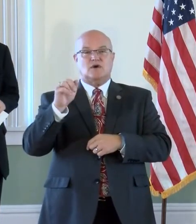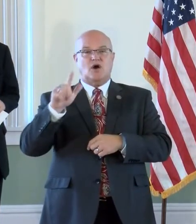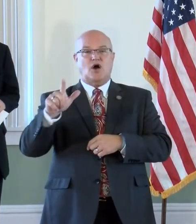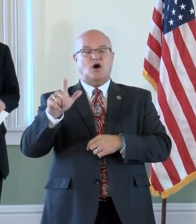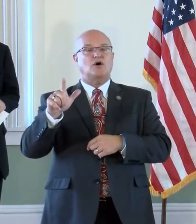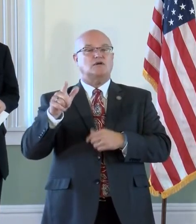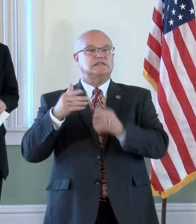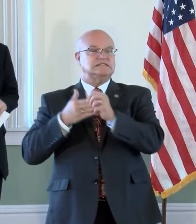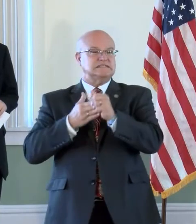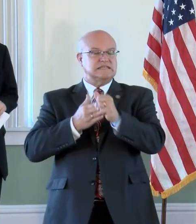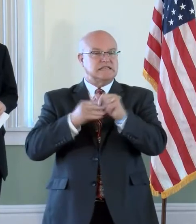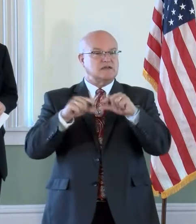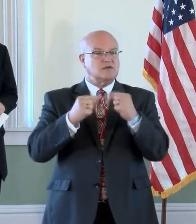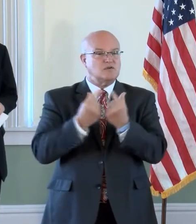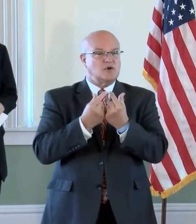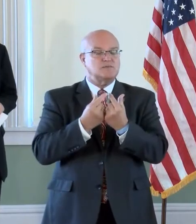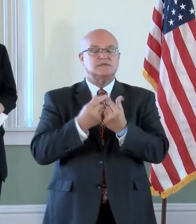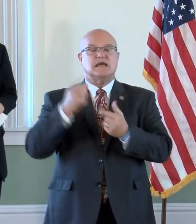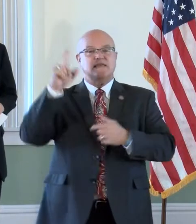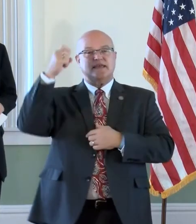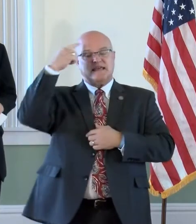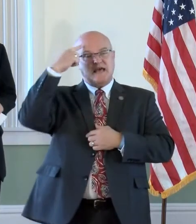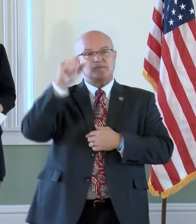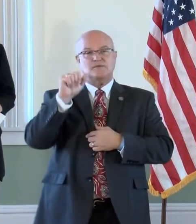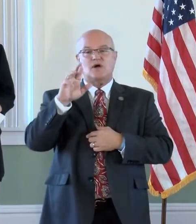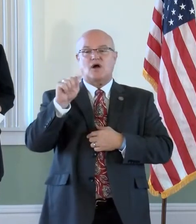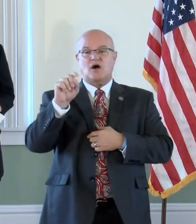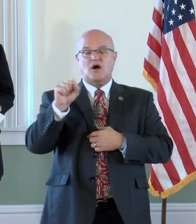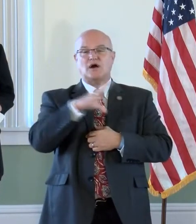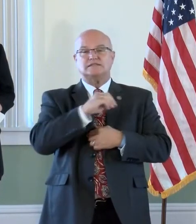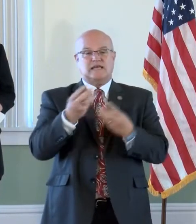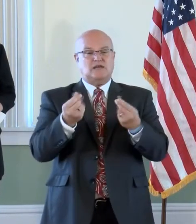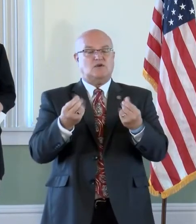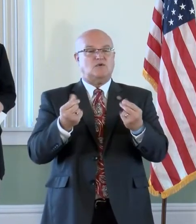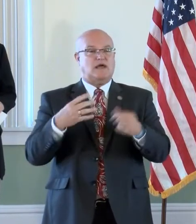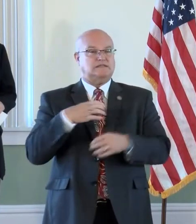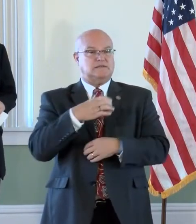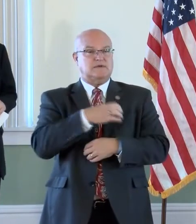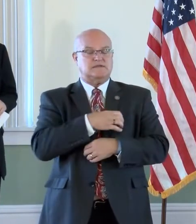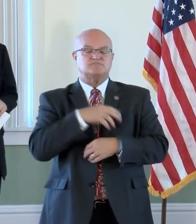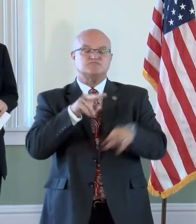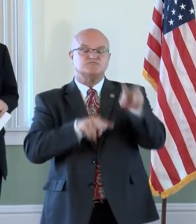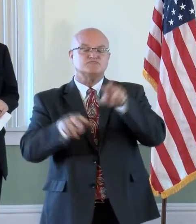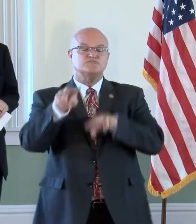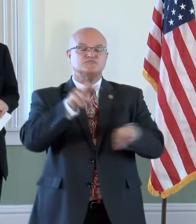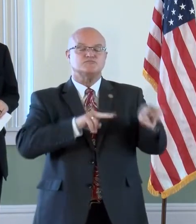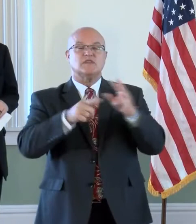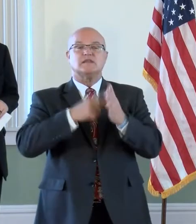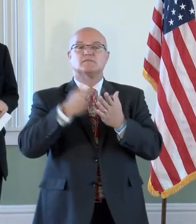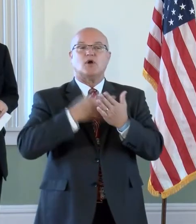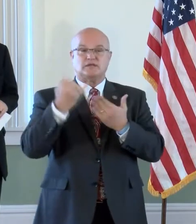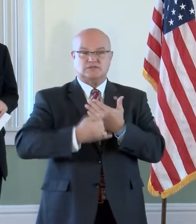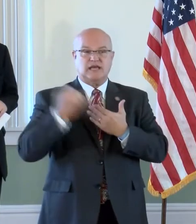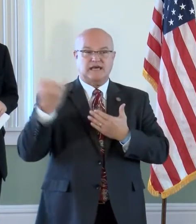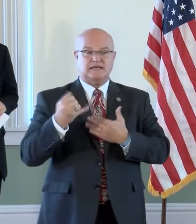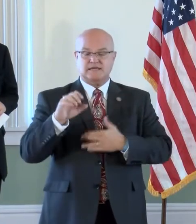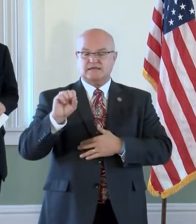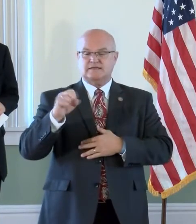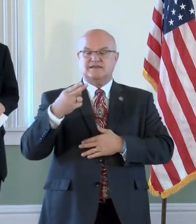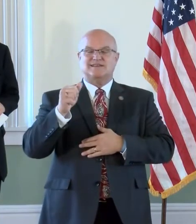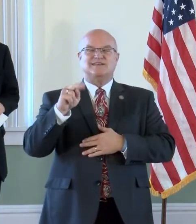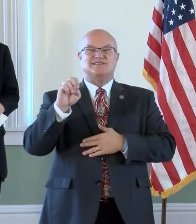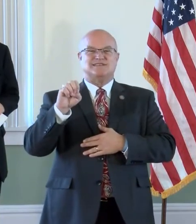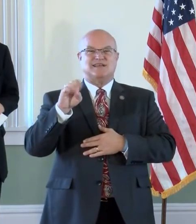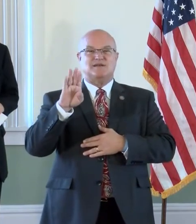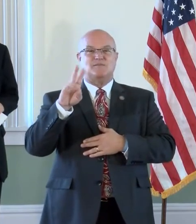and the Capitol Arts and Grounds Commission, who are overseeing the details of this project. Shane Broadway